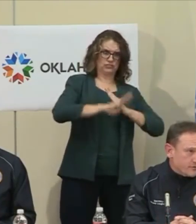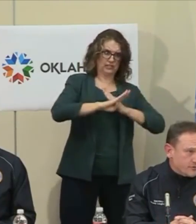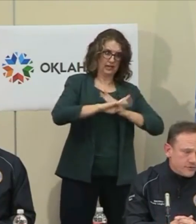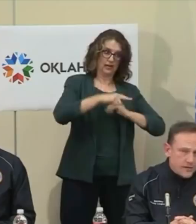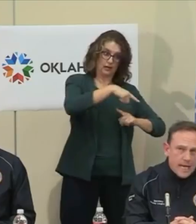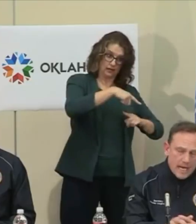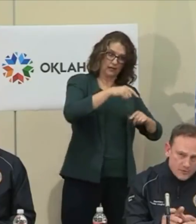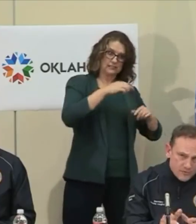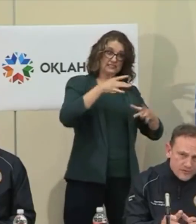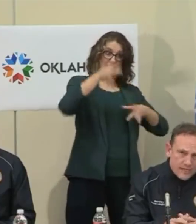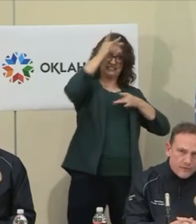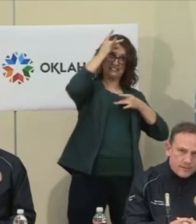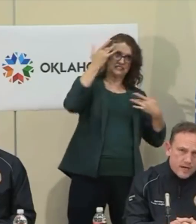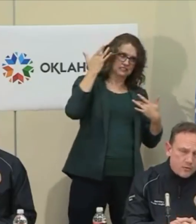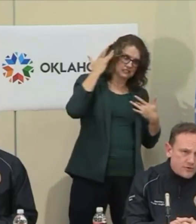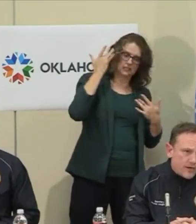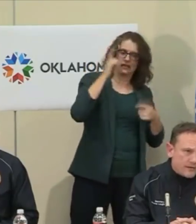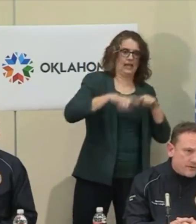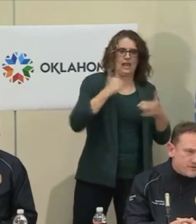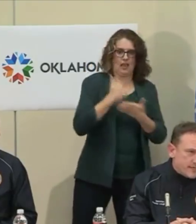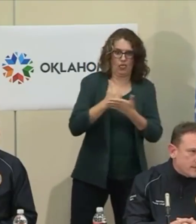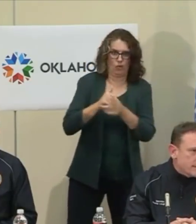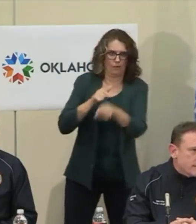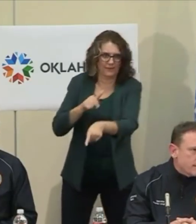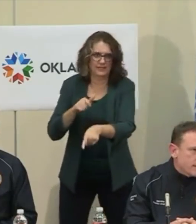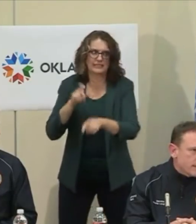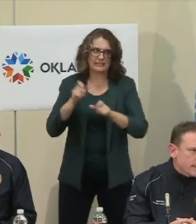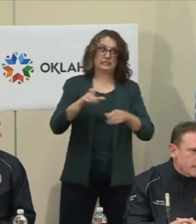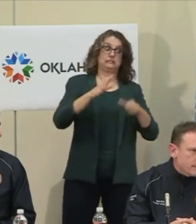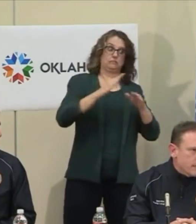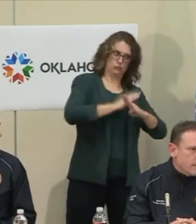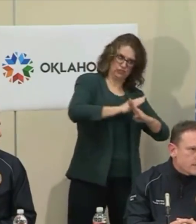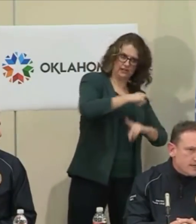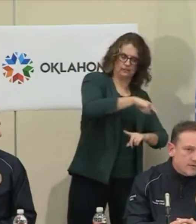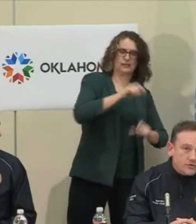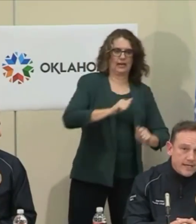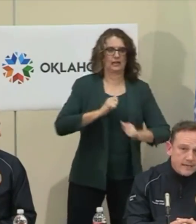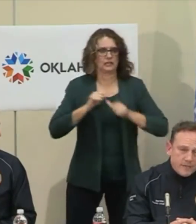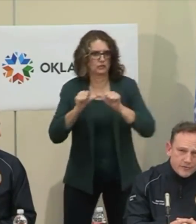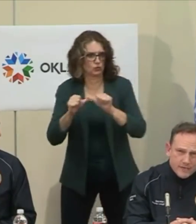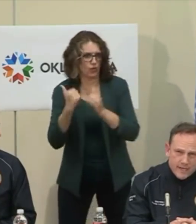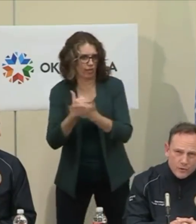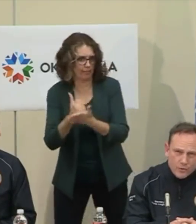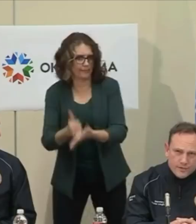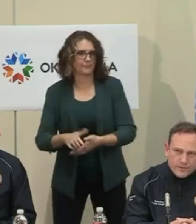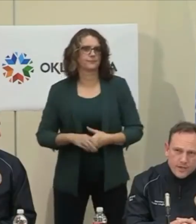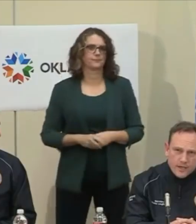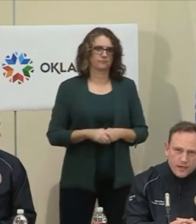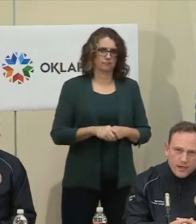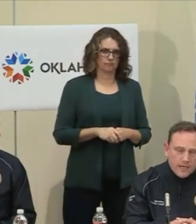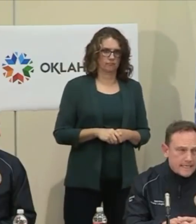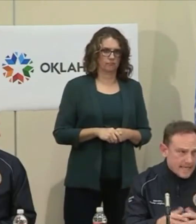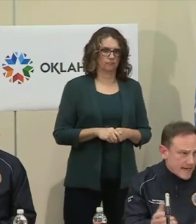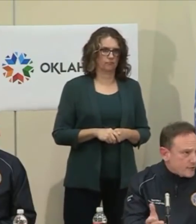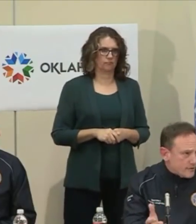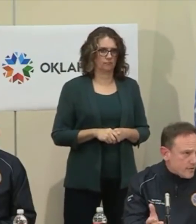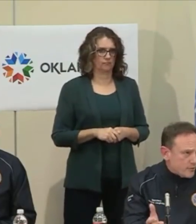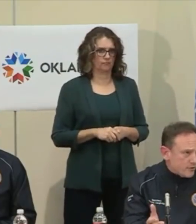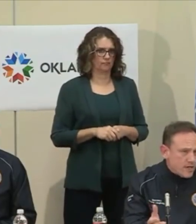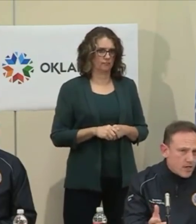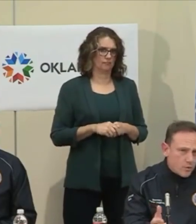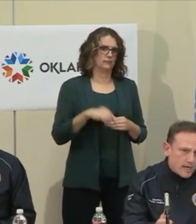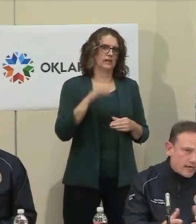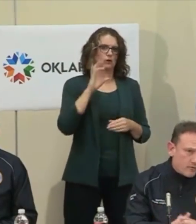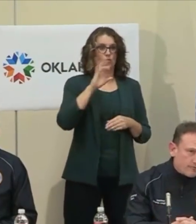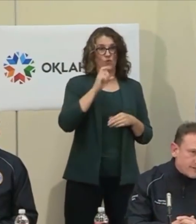in our institutions. As we stand right now, we track this daily in seven to eight major categories. In an aggregate